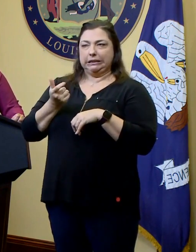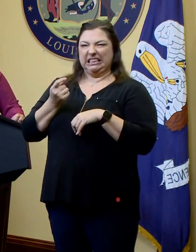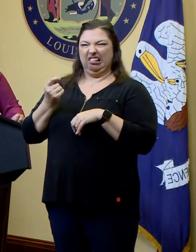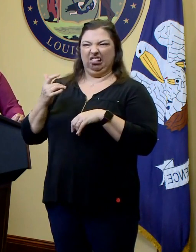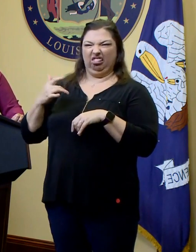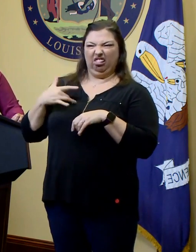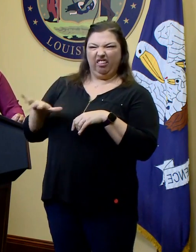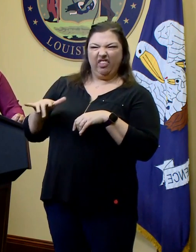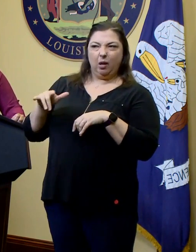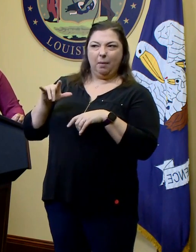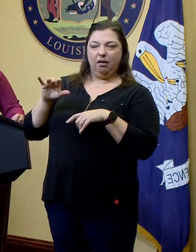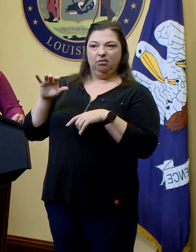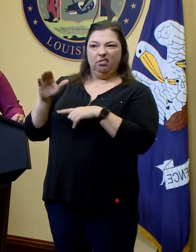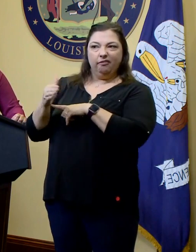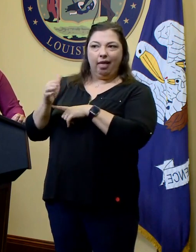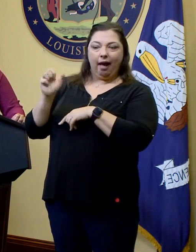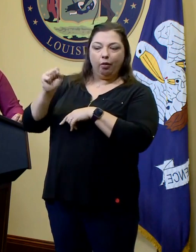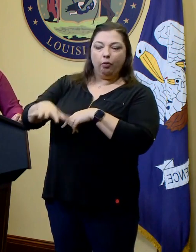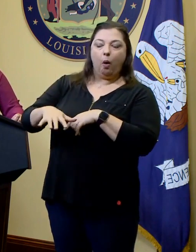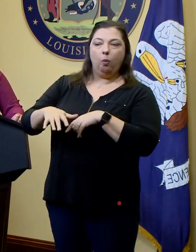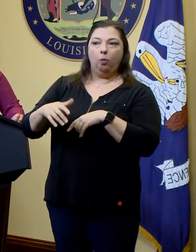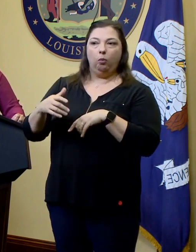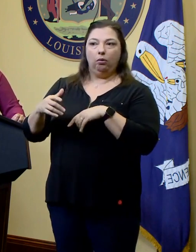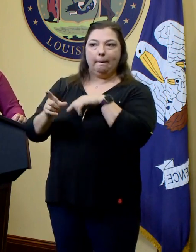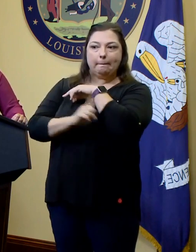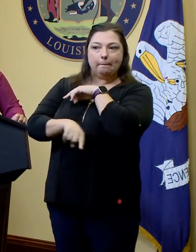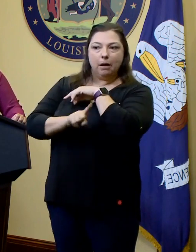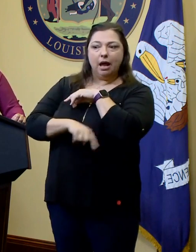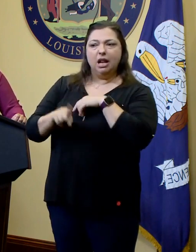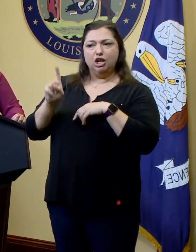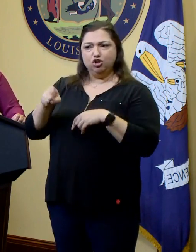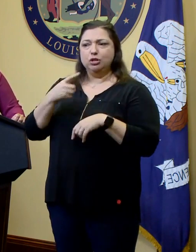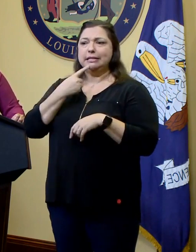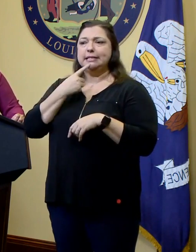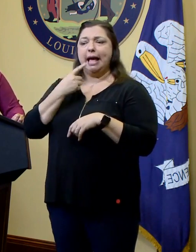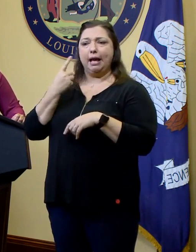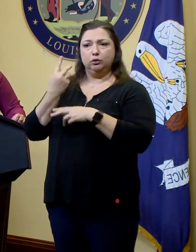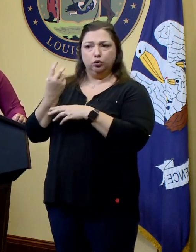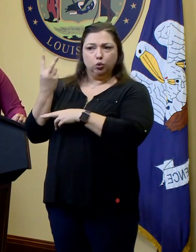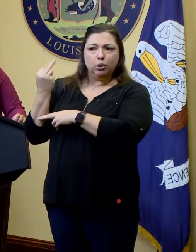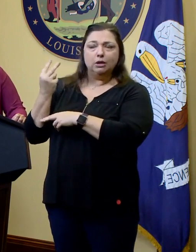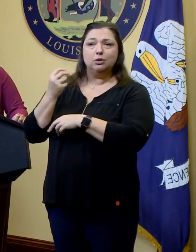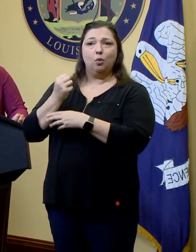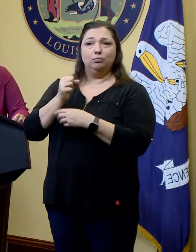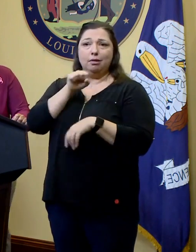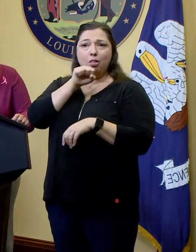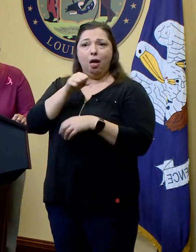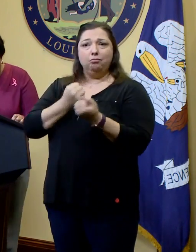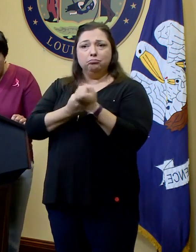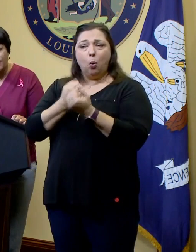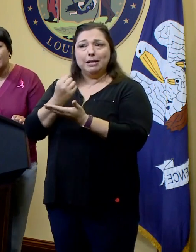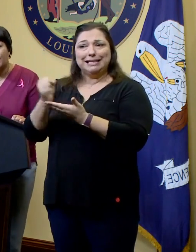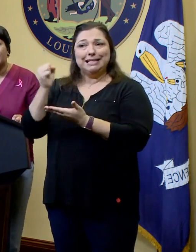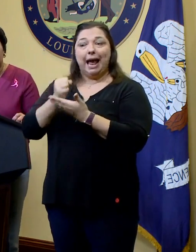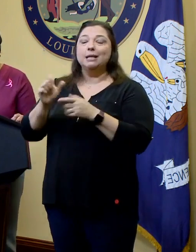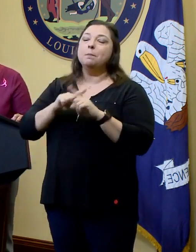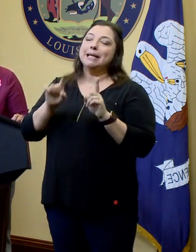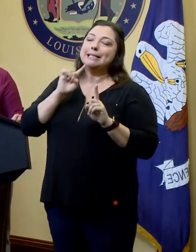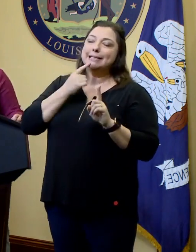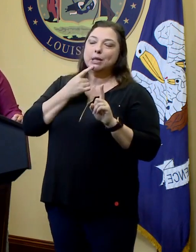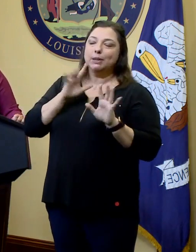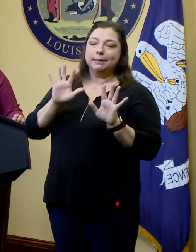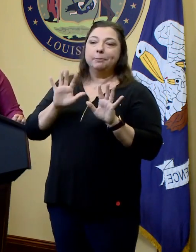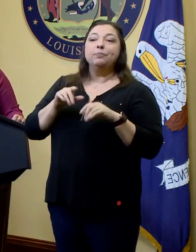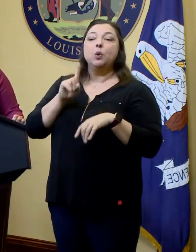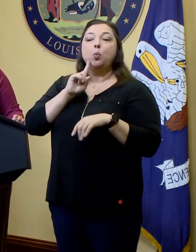about the flag on the play. And I wish he would have said how great he loved the Saints two years ago. But on a serious note,